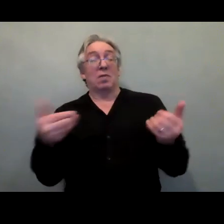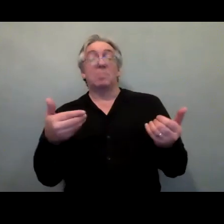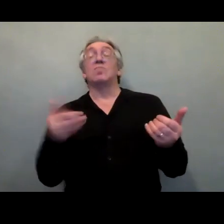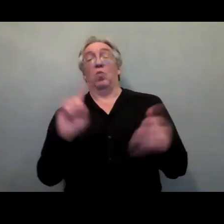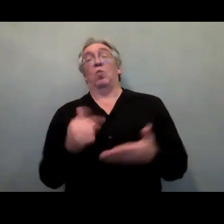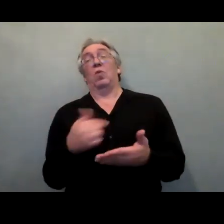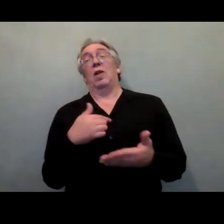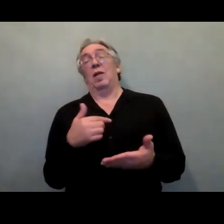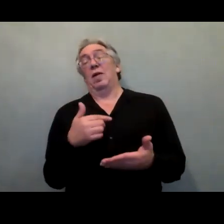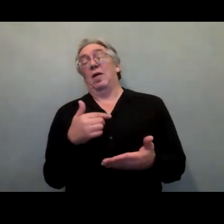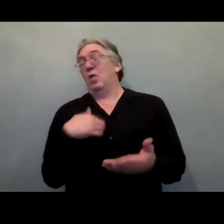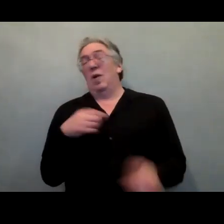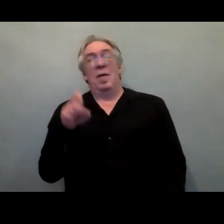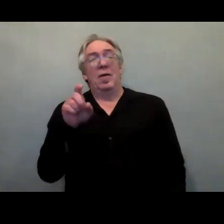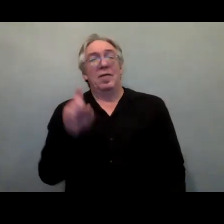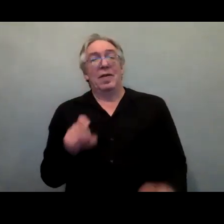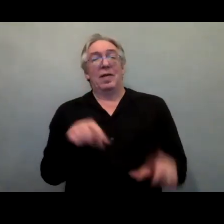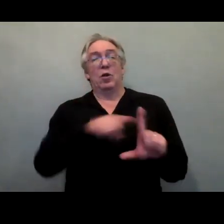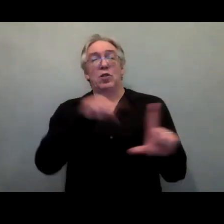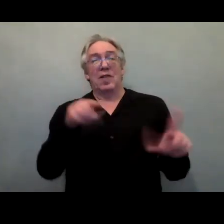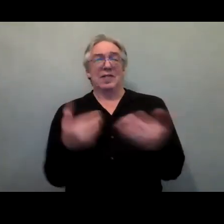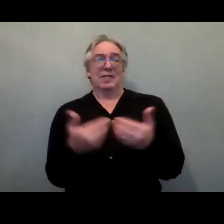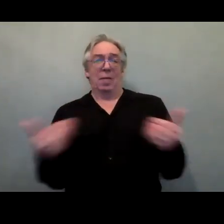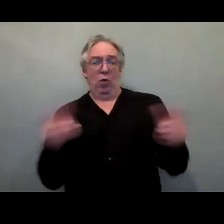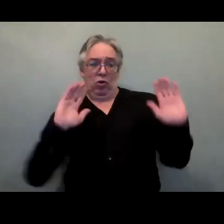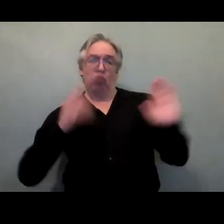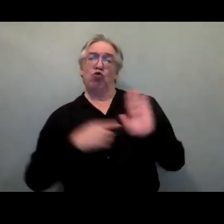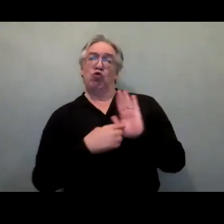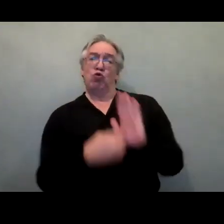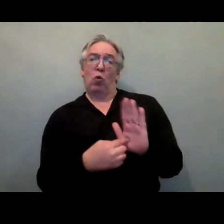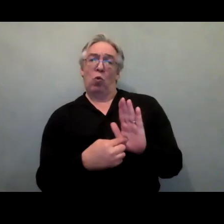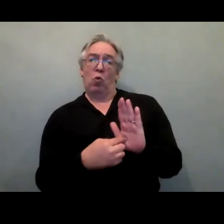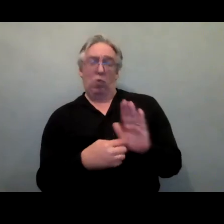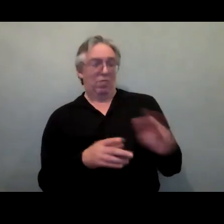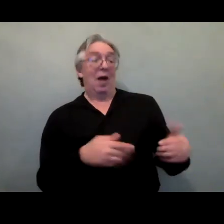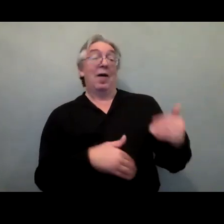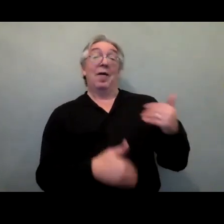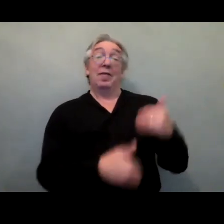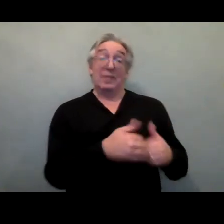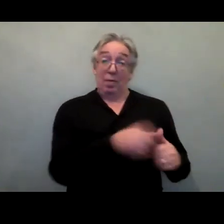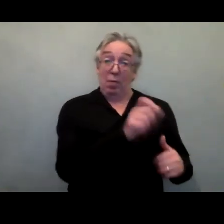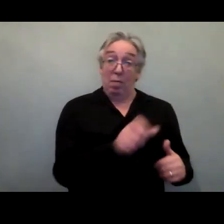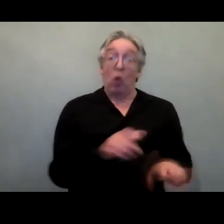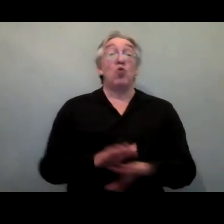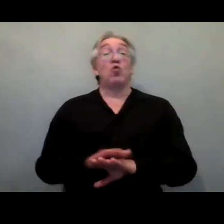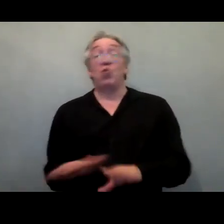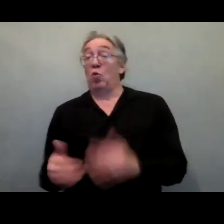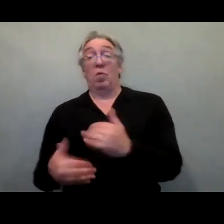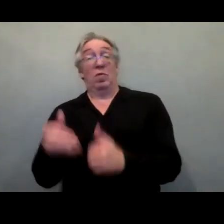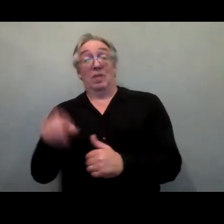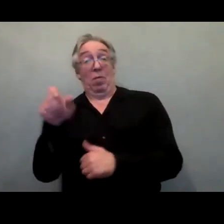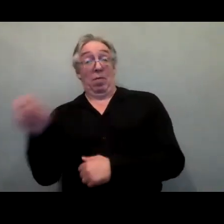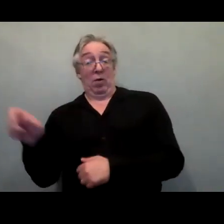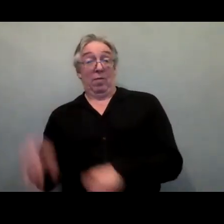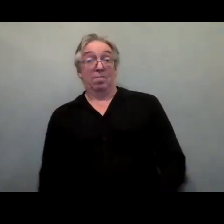are reaching people with disabilities. Just to finalise, the COVID pandemic is pushing donors and